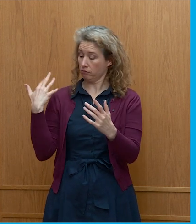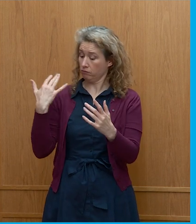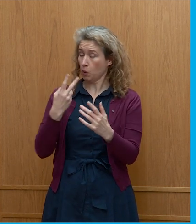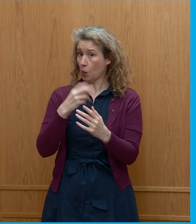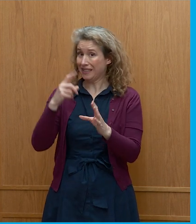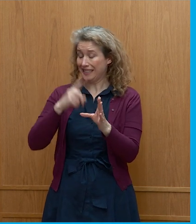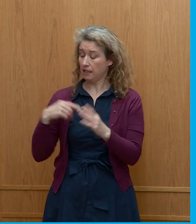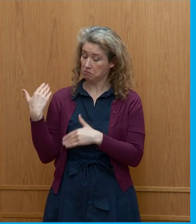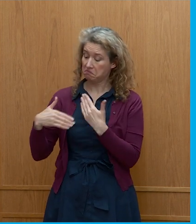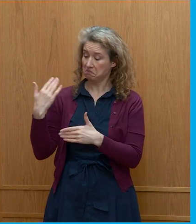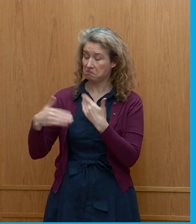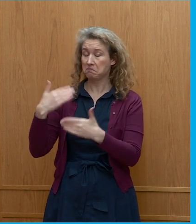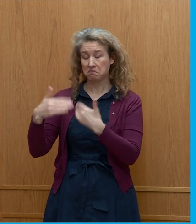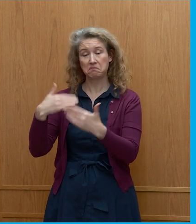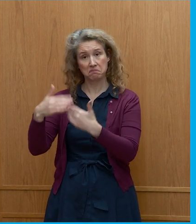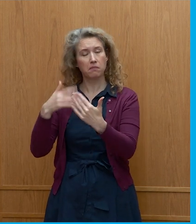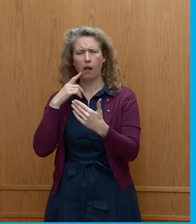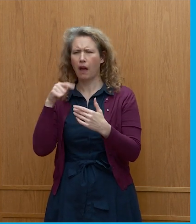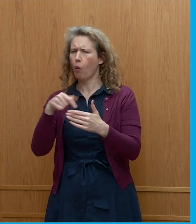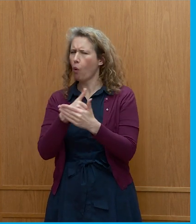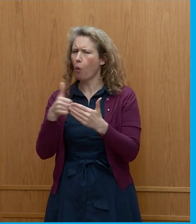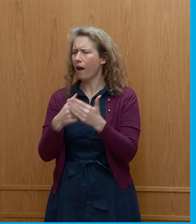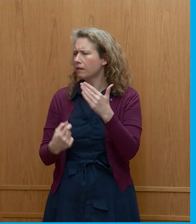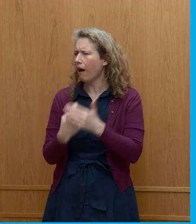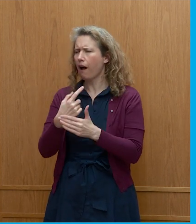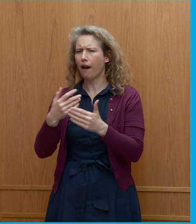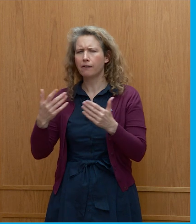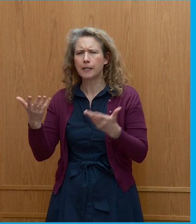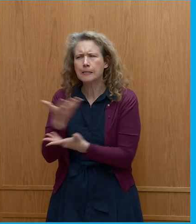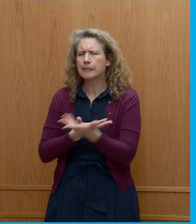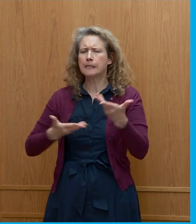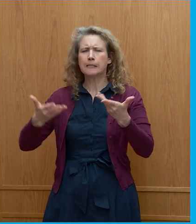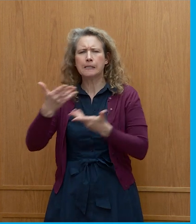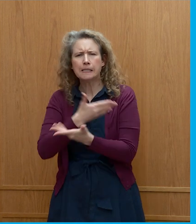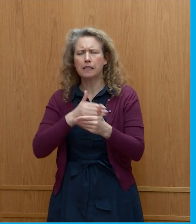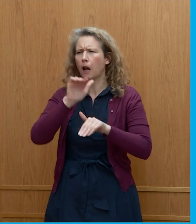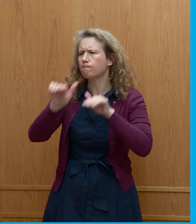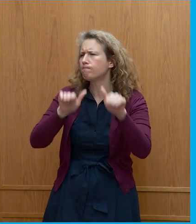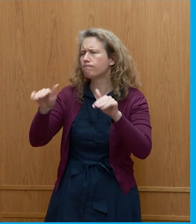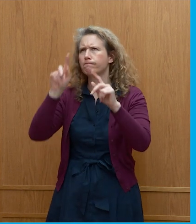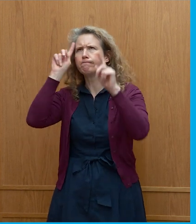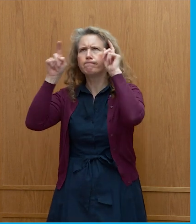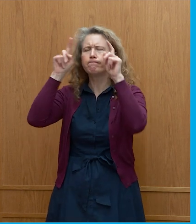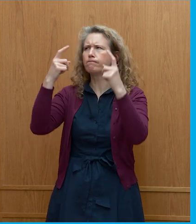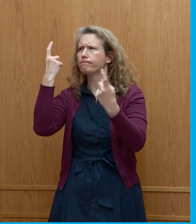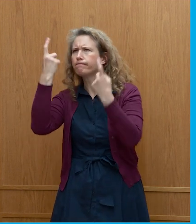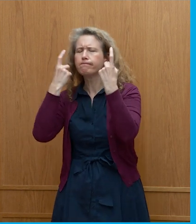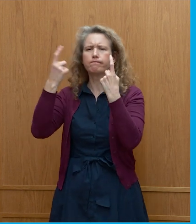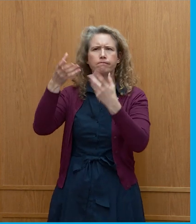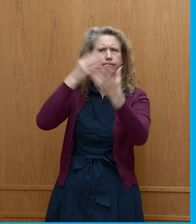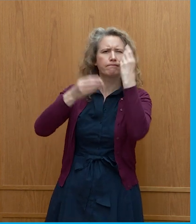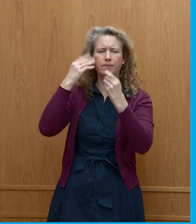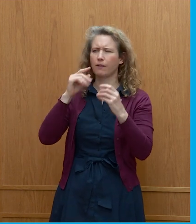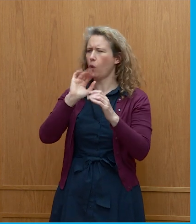this festival of provoking, inspiring and informing people of all ages from every walk of